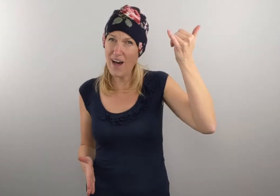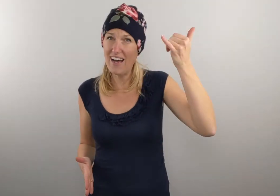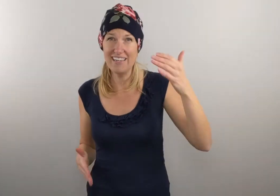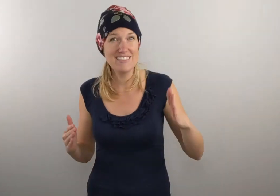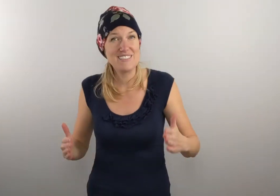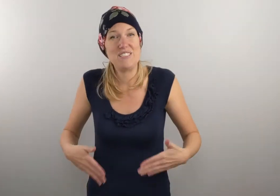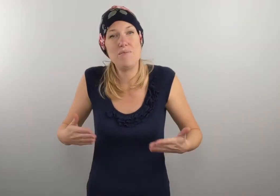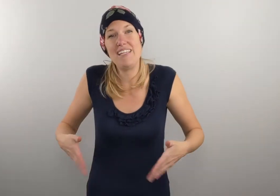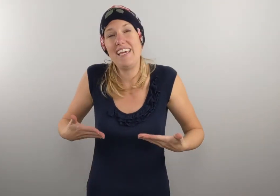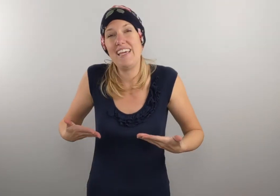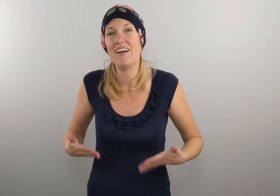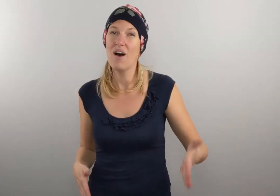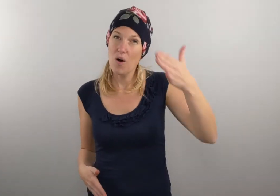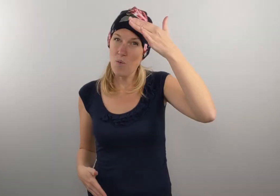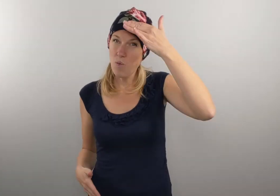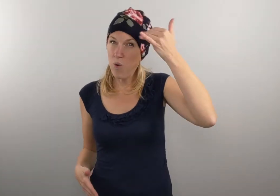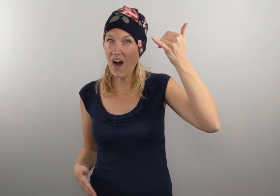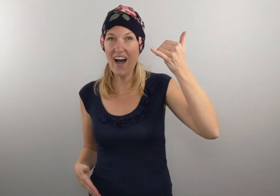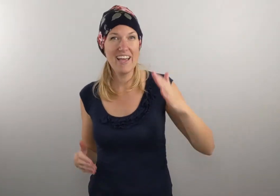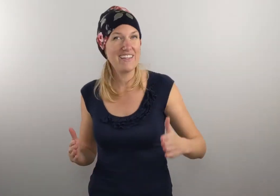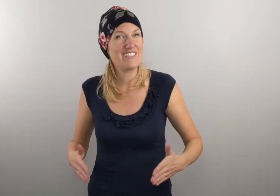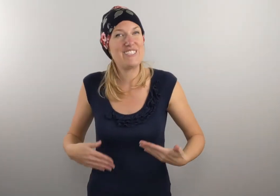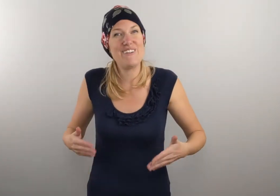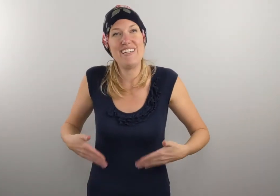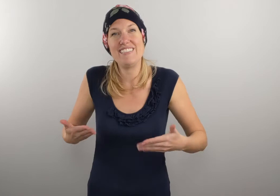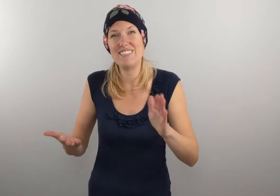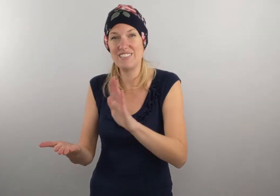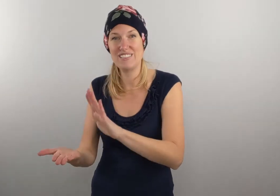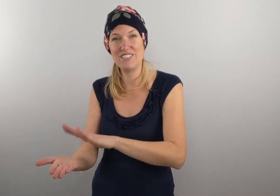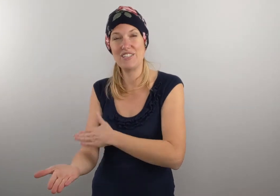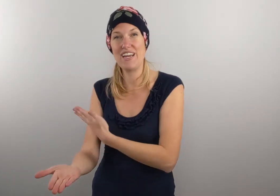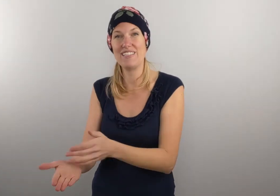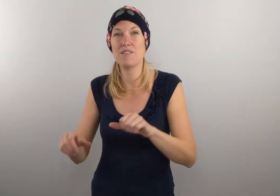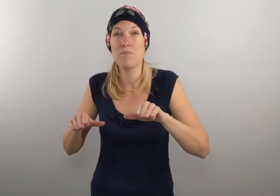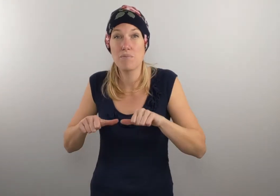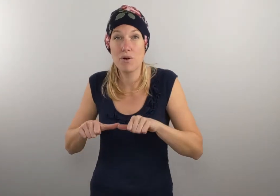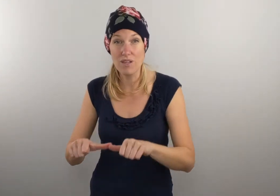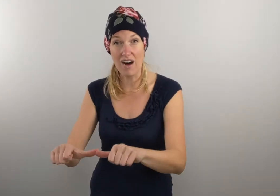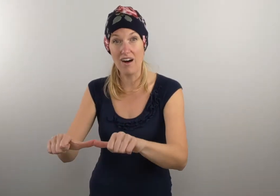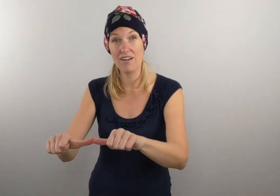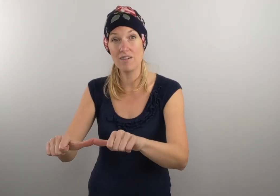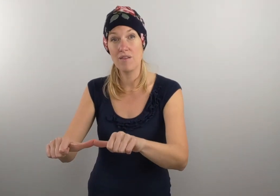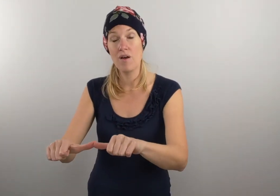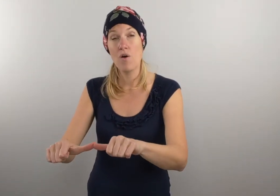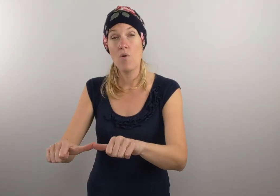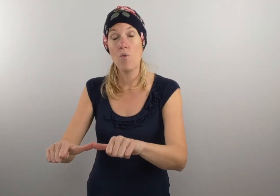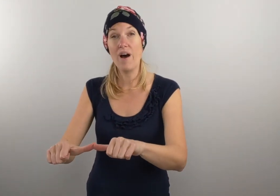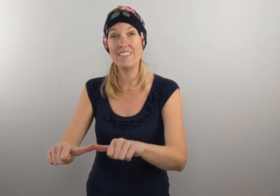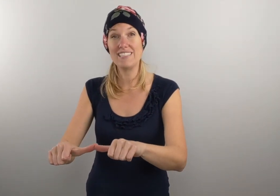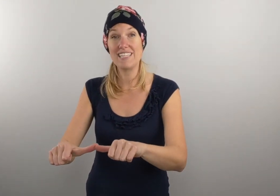this jubilee? Why your joyous strains prolong? What the